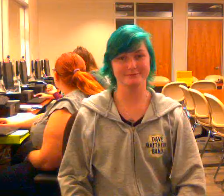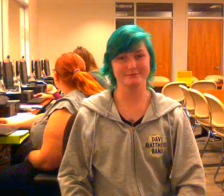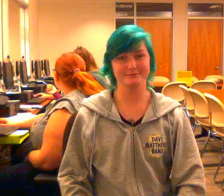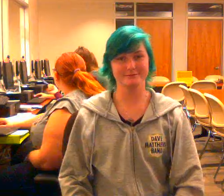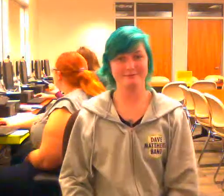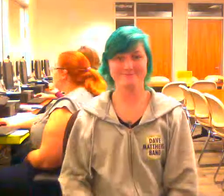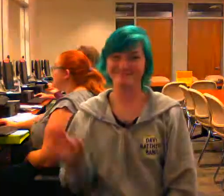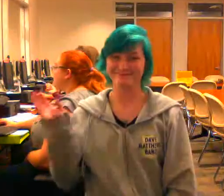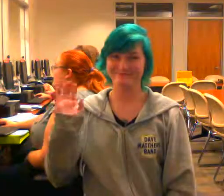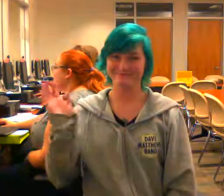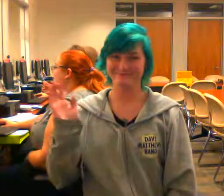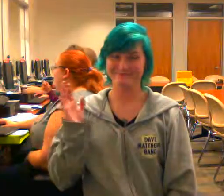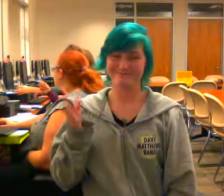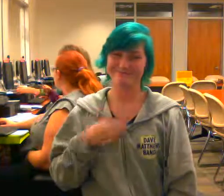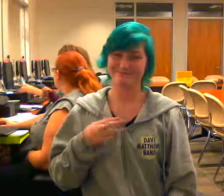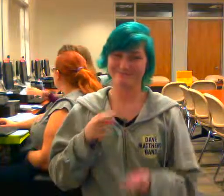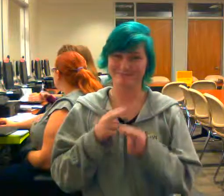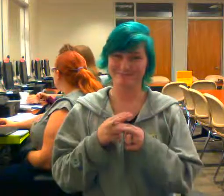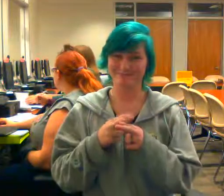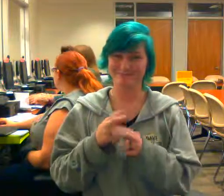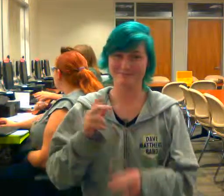Do I need to have this one? Yeah.